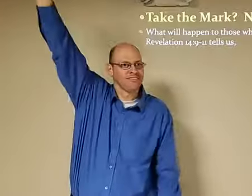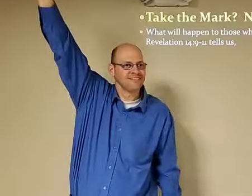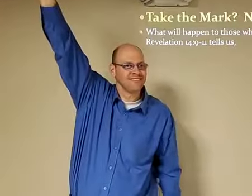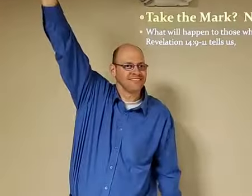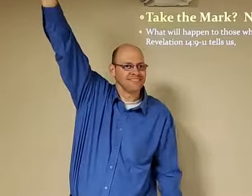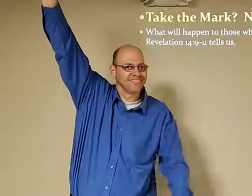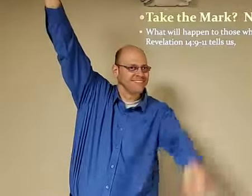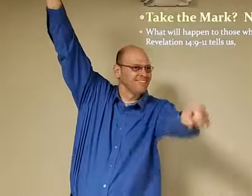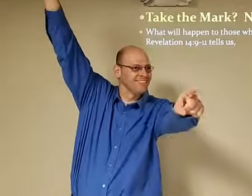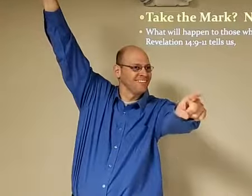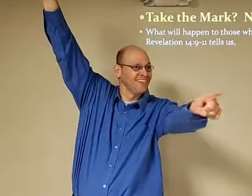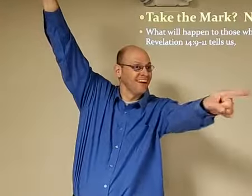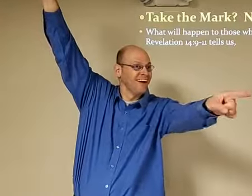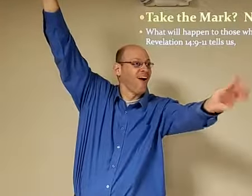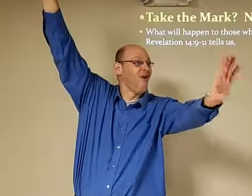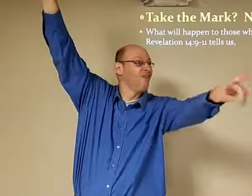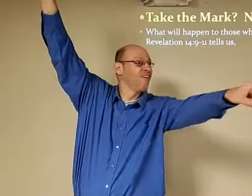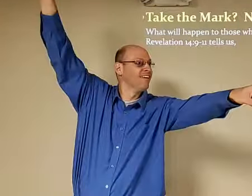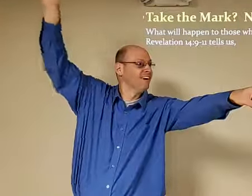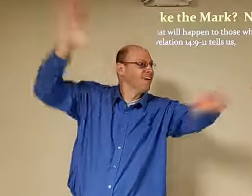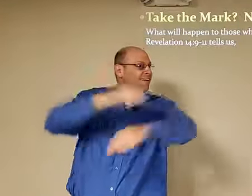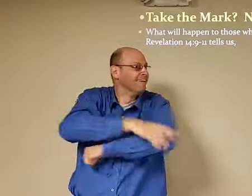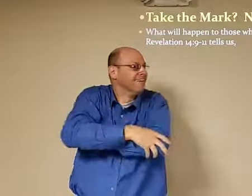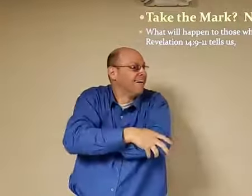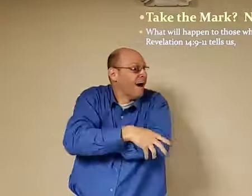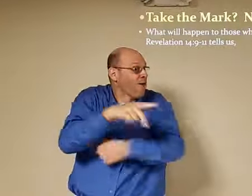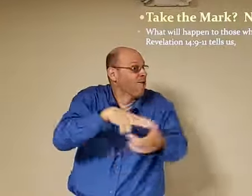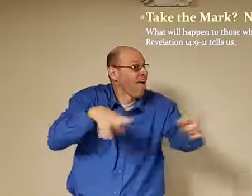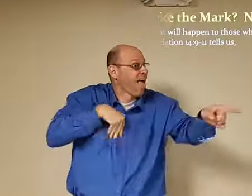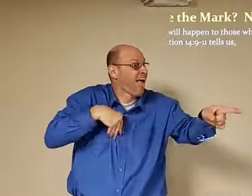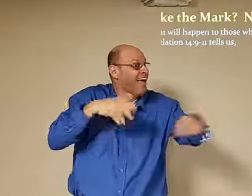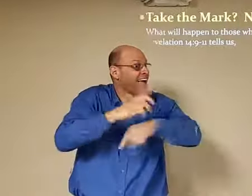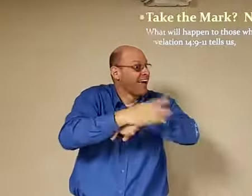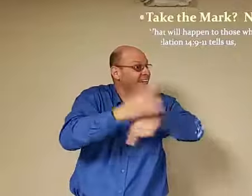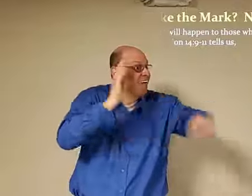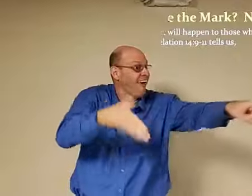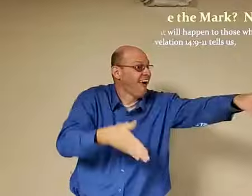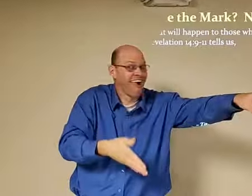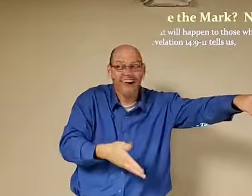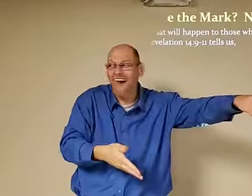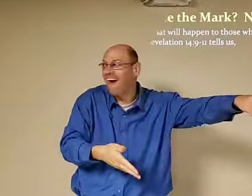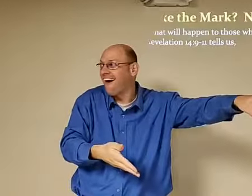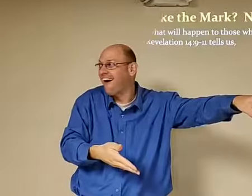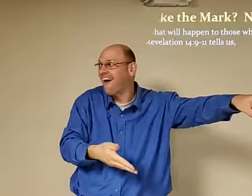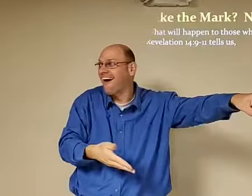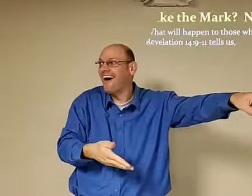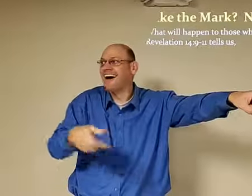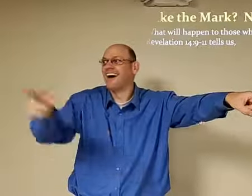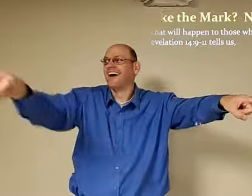Take the mark. No. No, no, no, Everybody's saying, reject it. No, I ain't taking the mark. No, thank you.